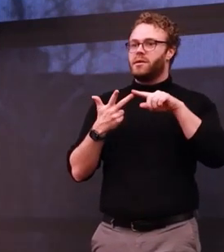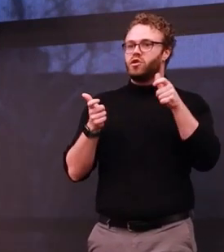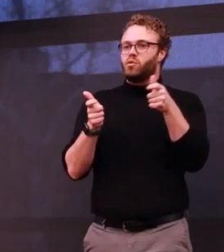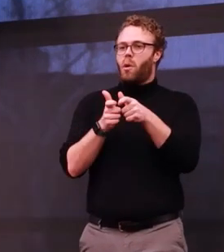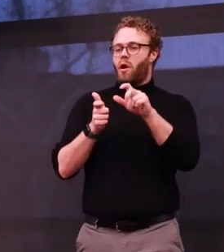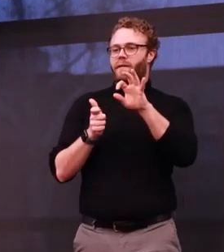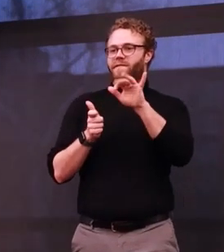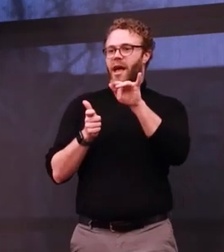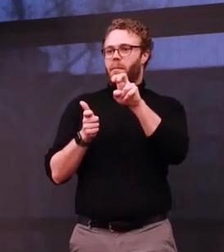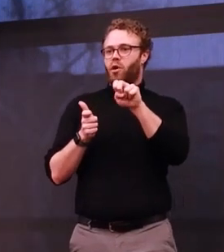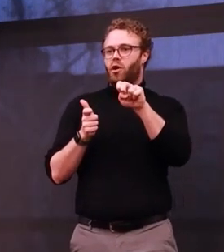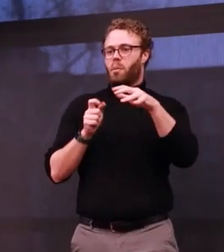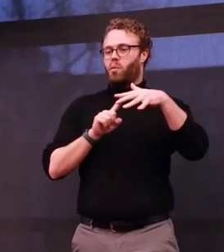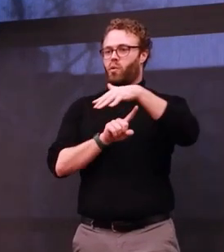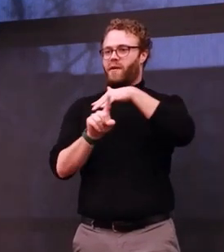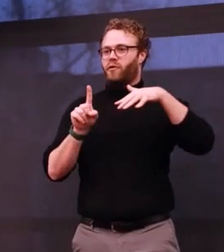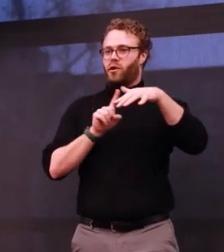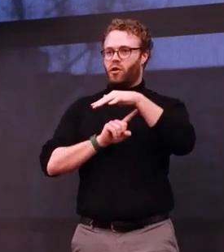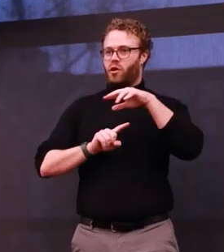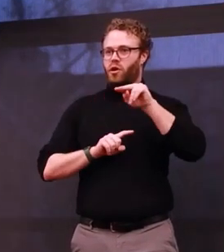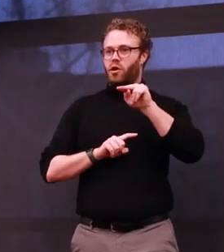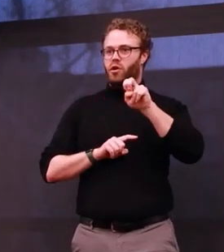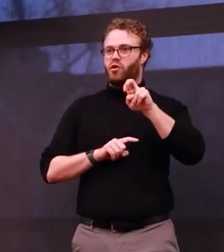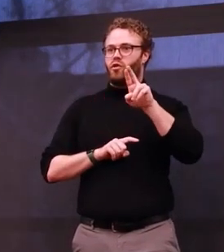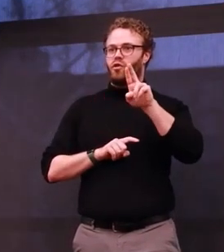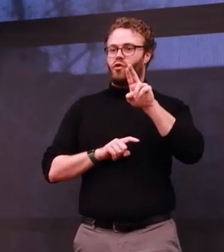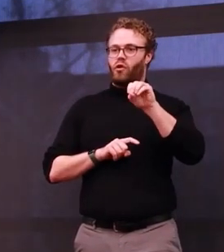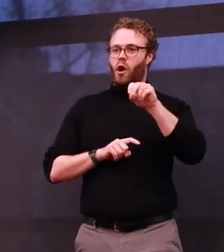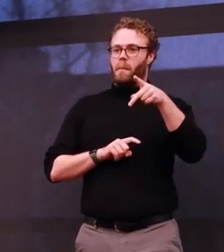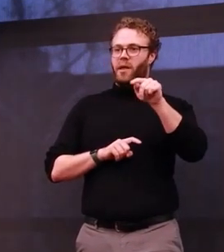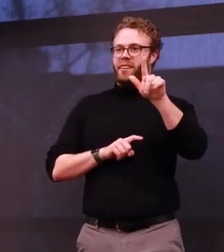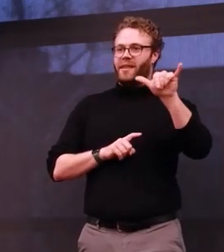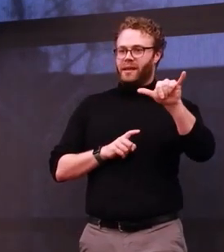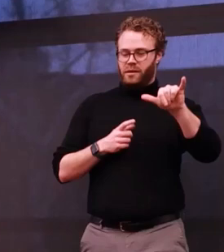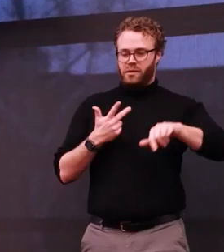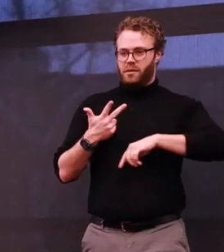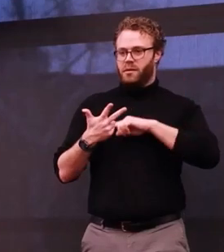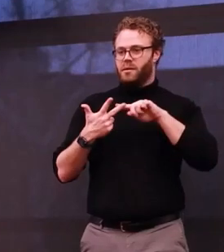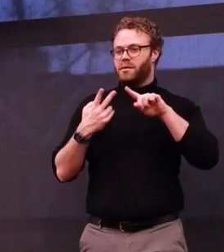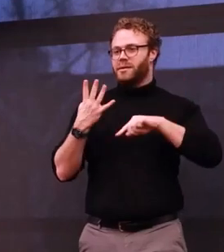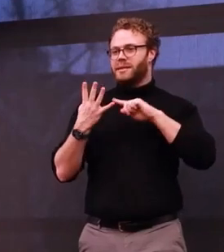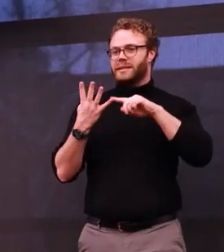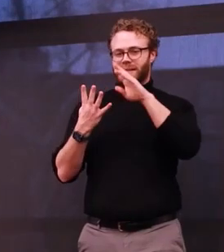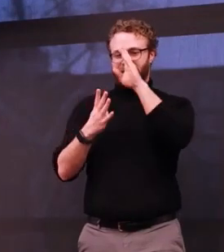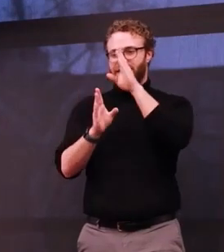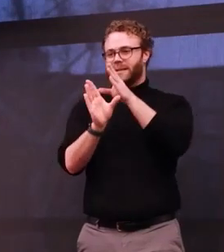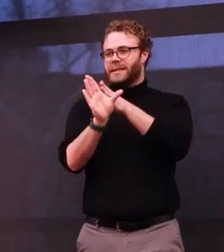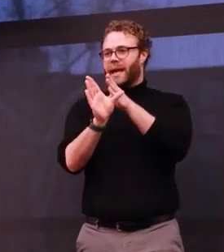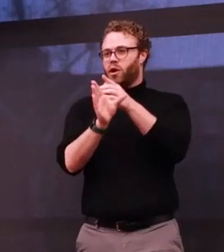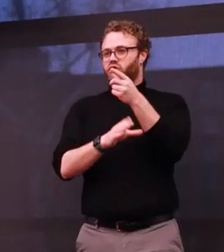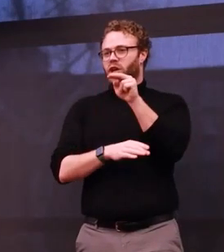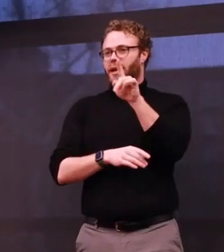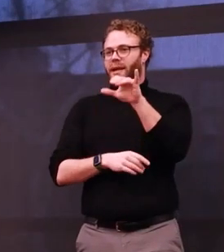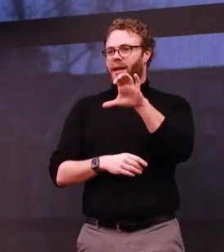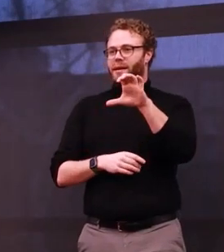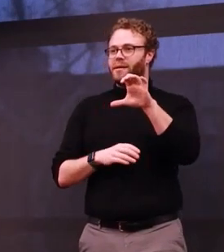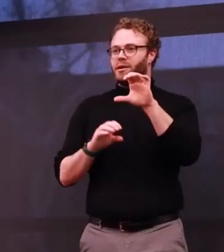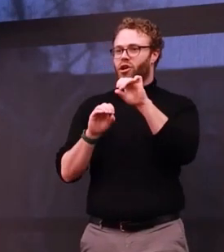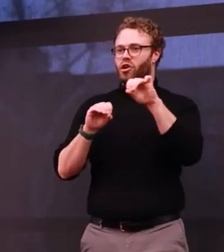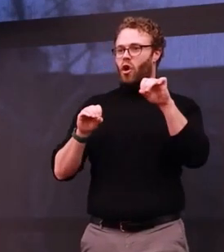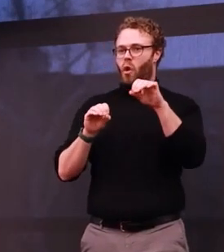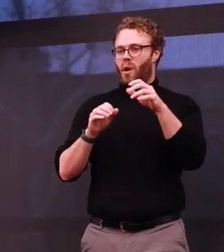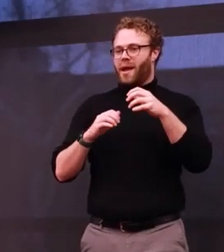psychogenic non-epileptic seizure events. Since that's a lot to